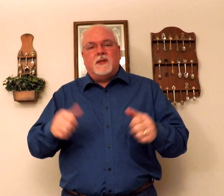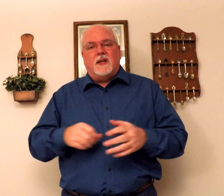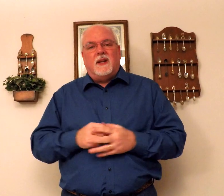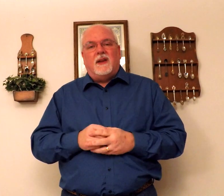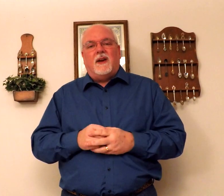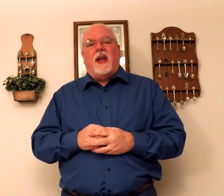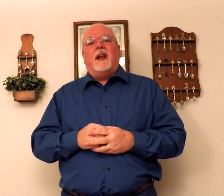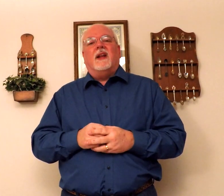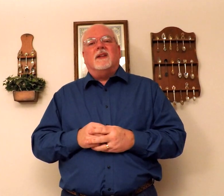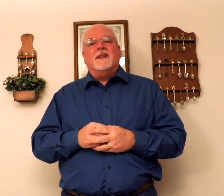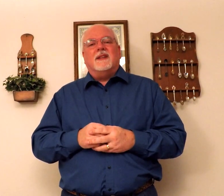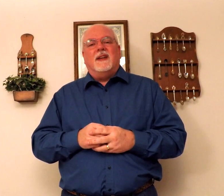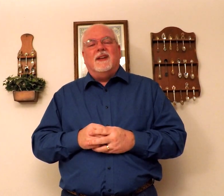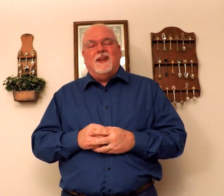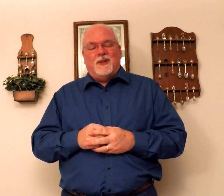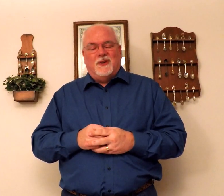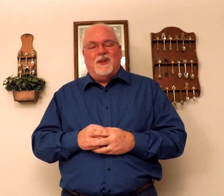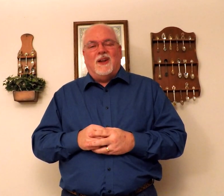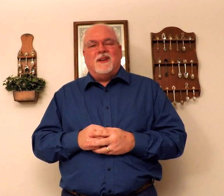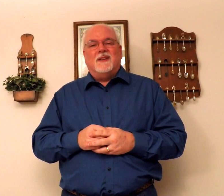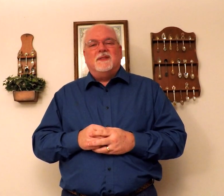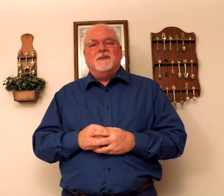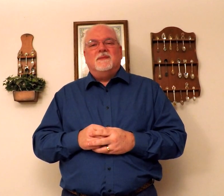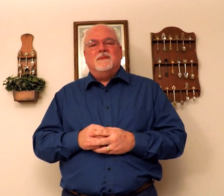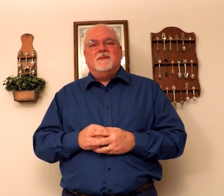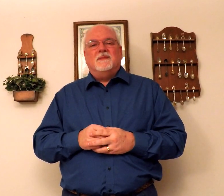to seeing you there at LTC. Good luck. Thank